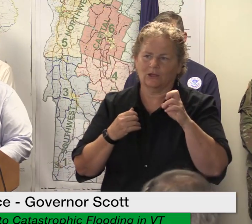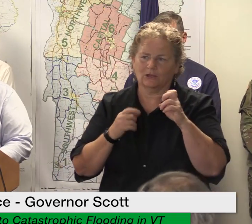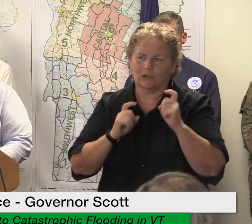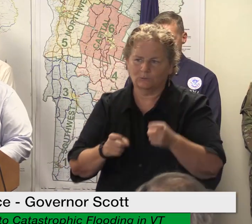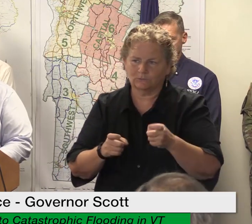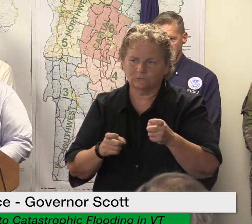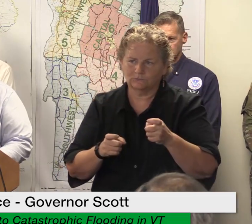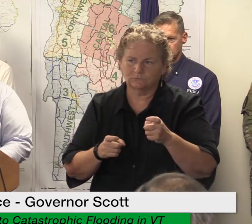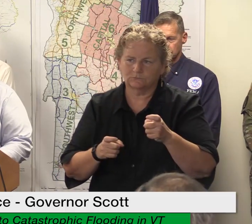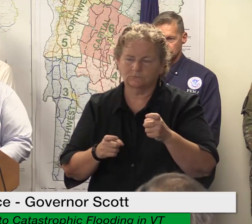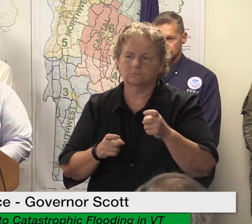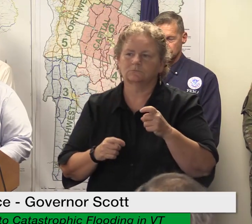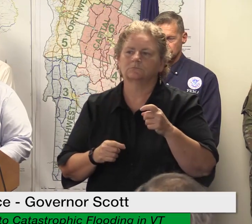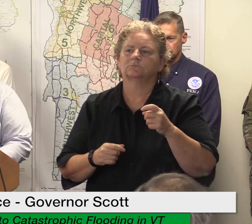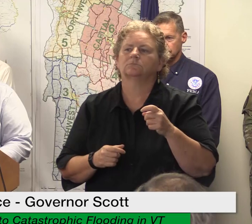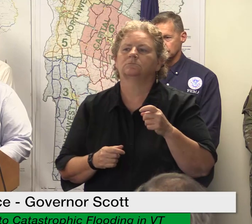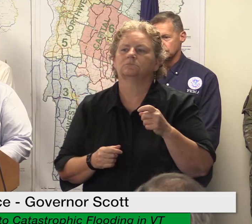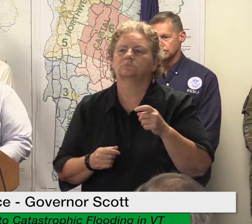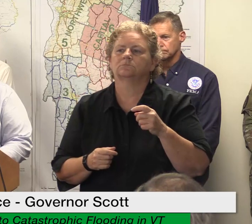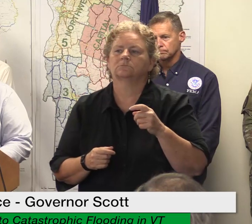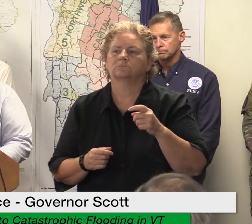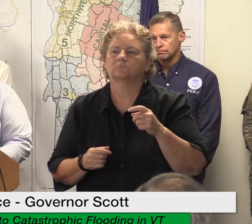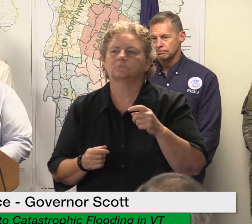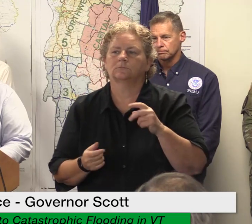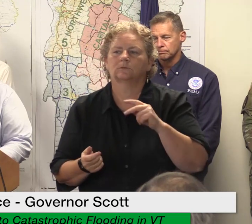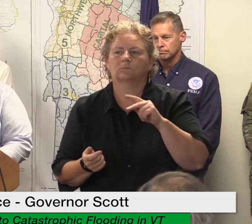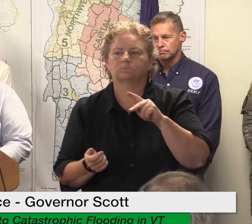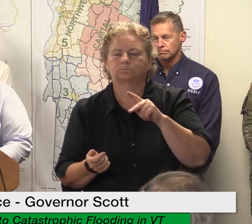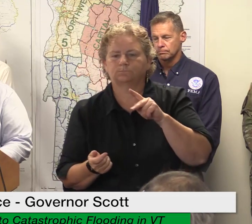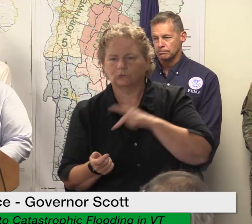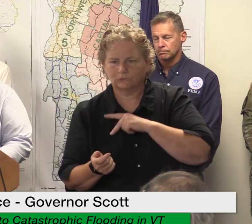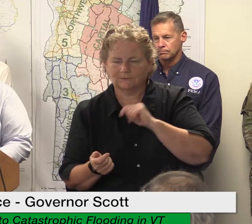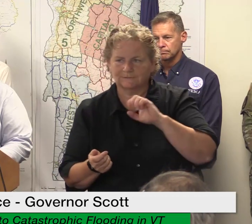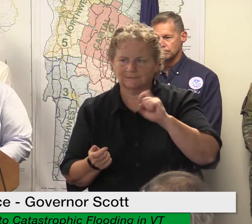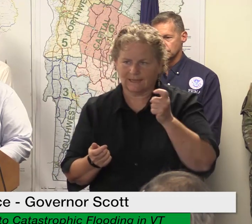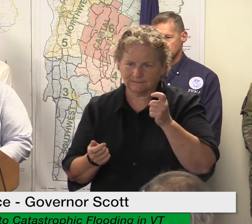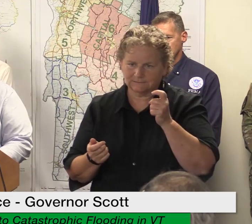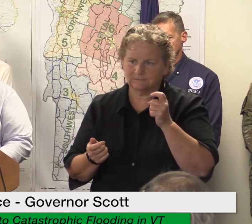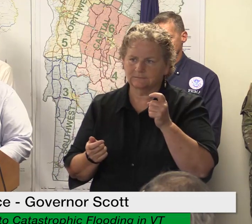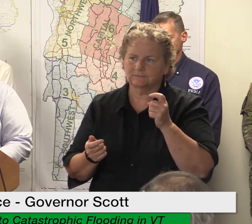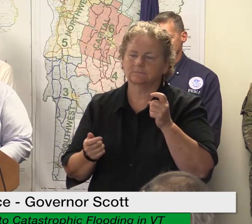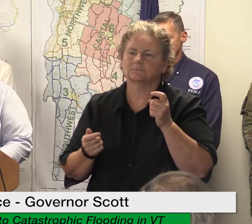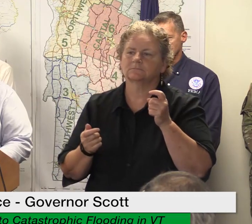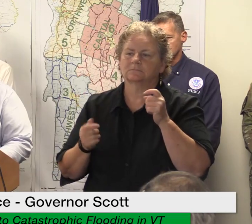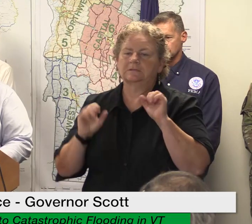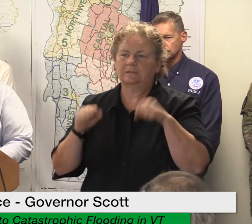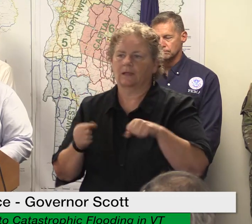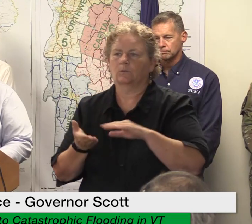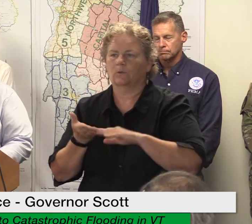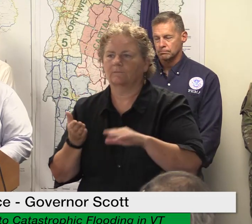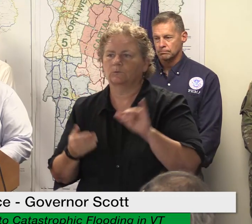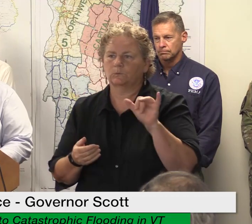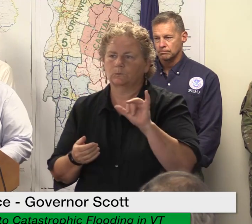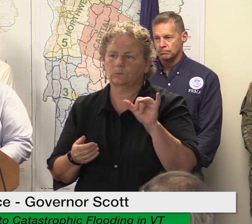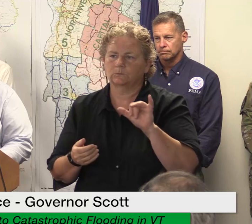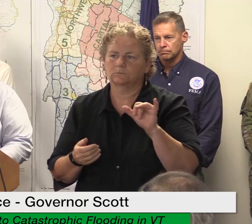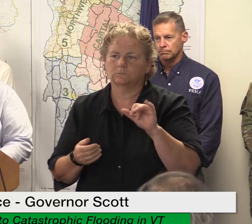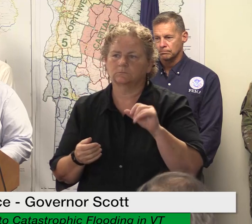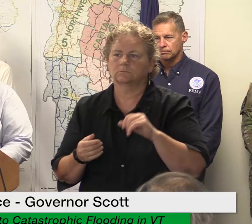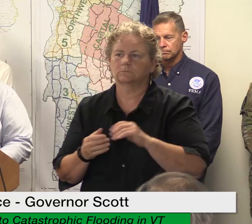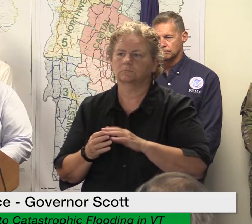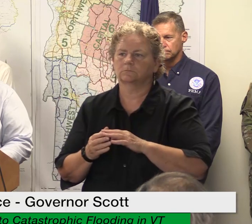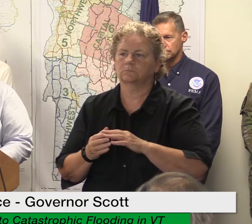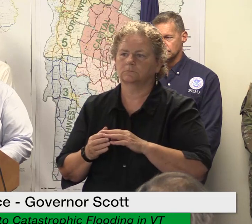for those impacted by the flooding the department will automatically extend the september 15 2023